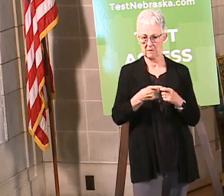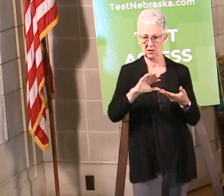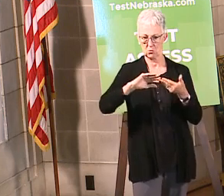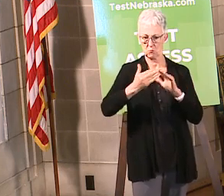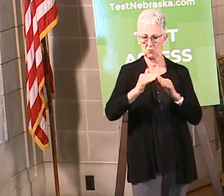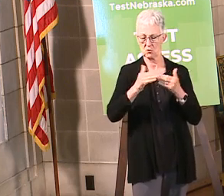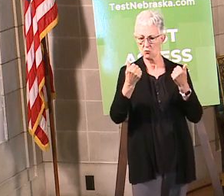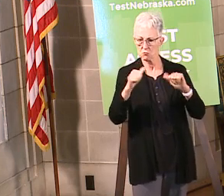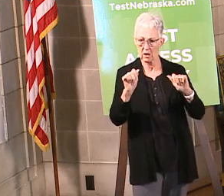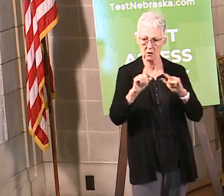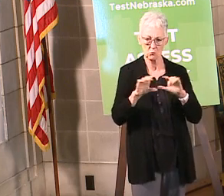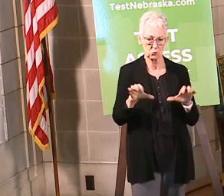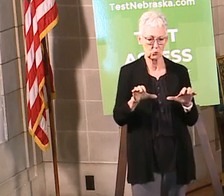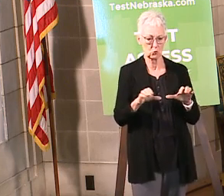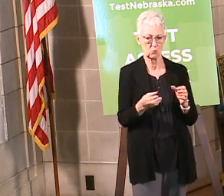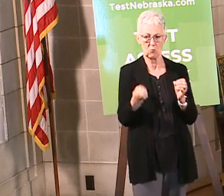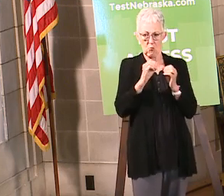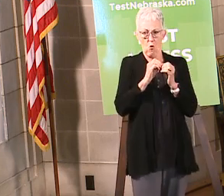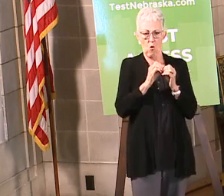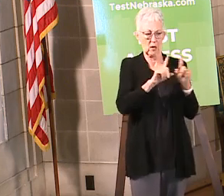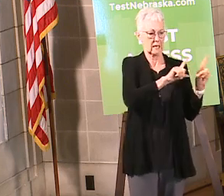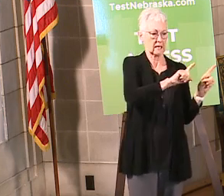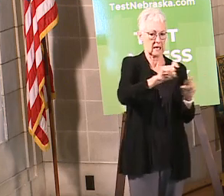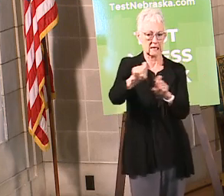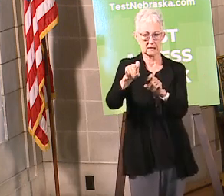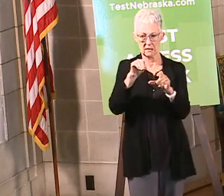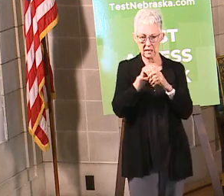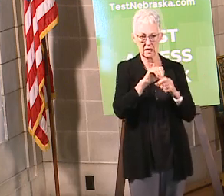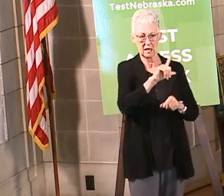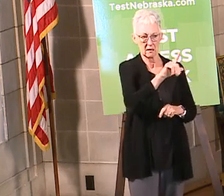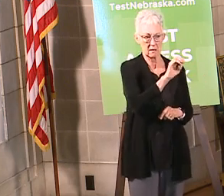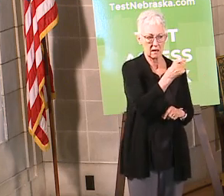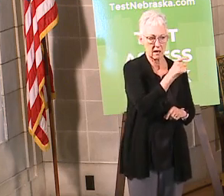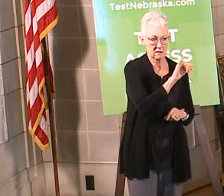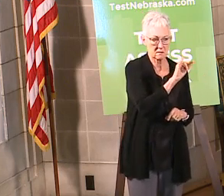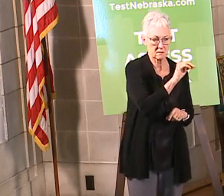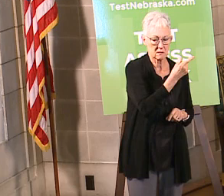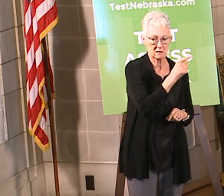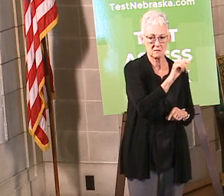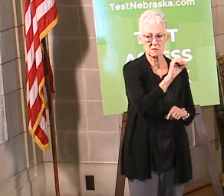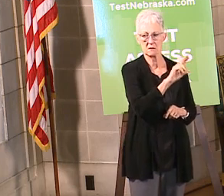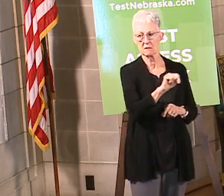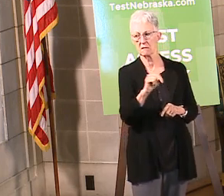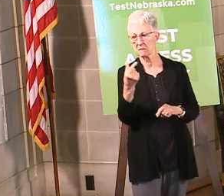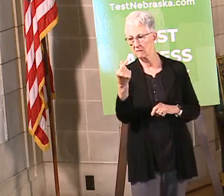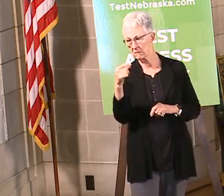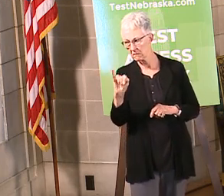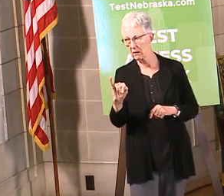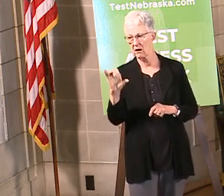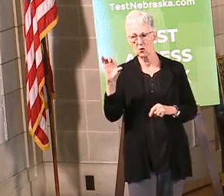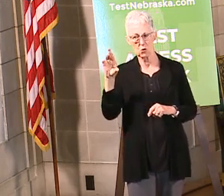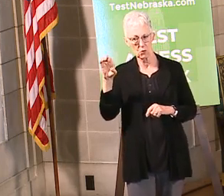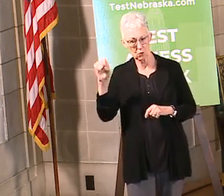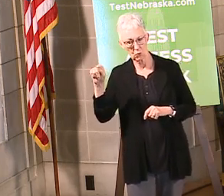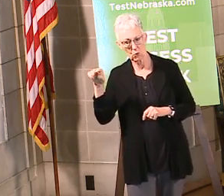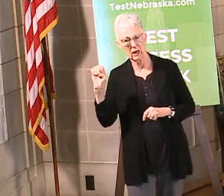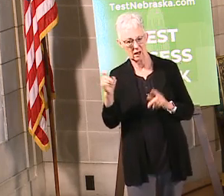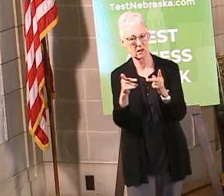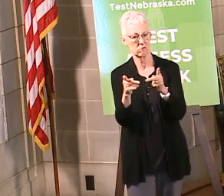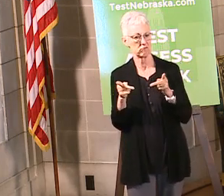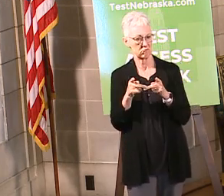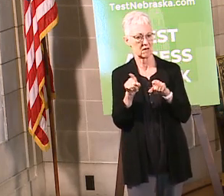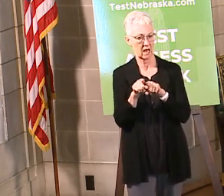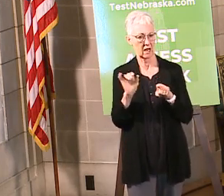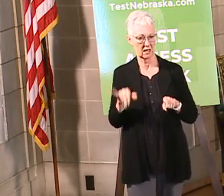to do testing in places like Lexington or Grand Island or Dakota City or Crete or places like that. So we do